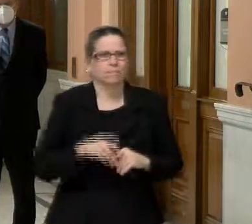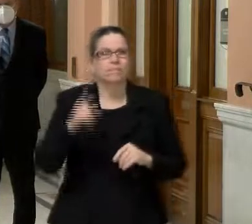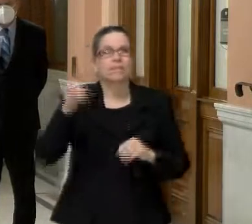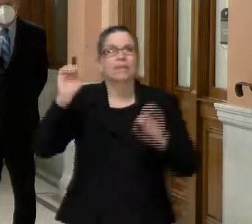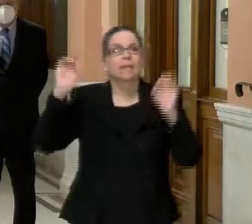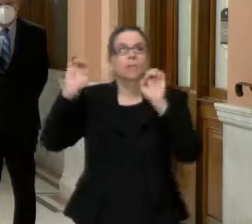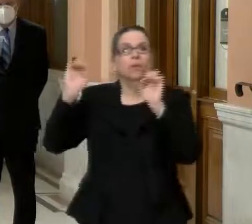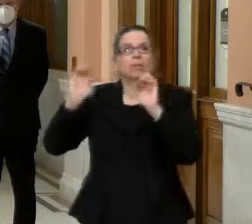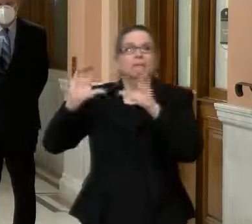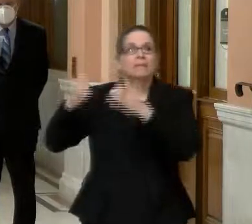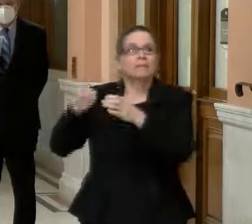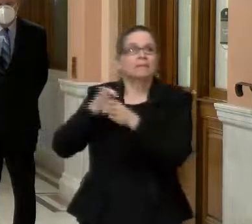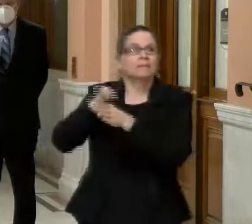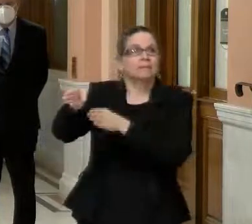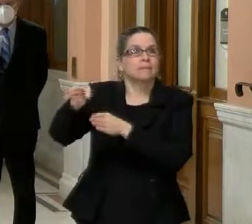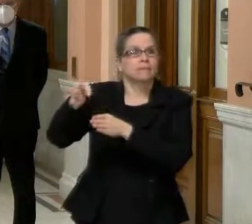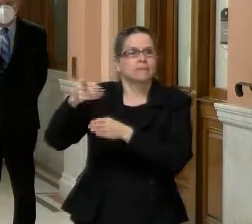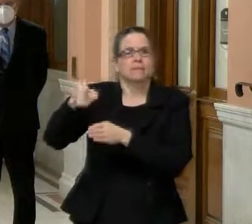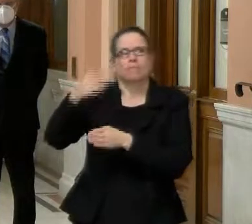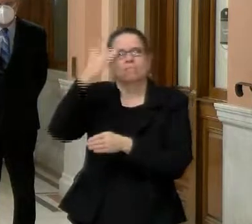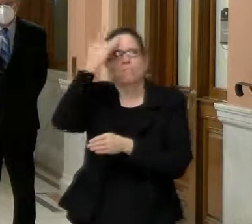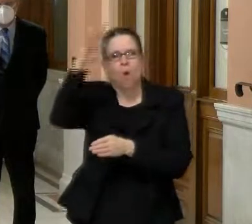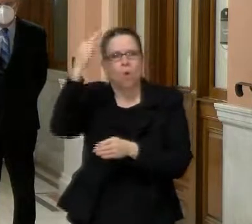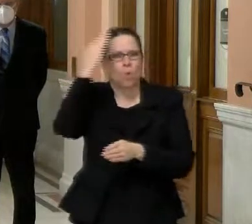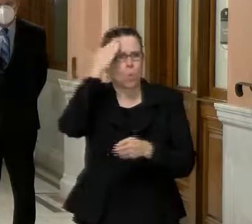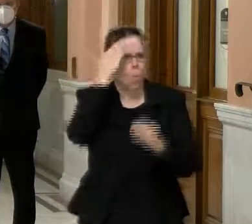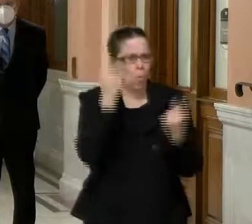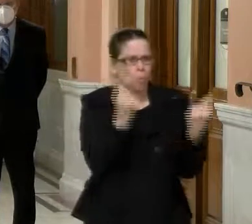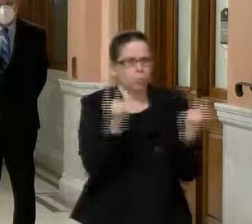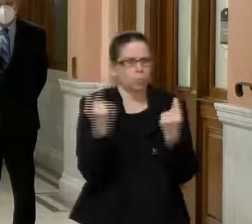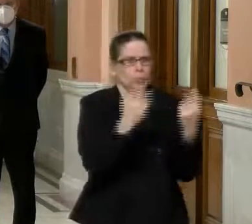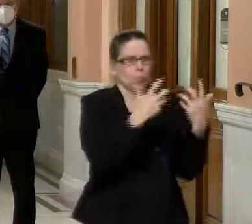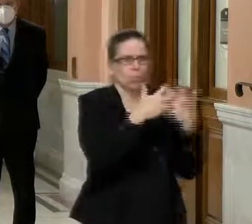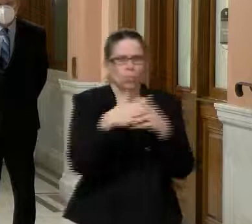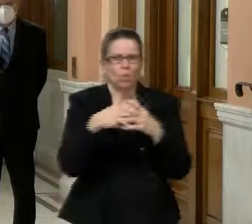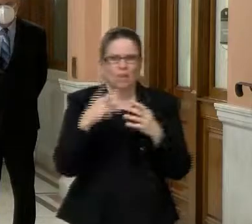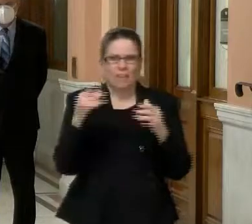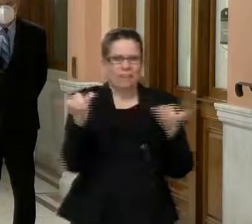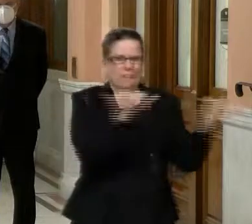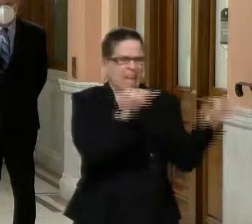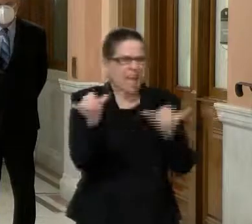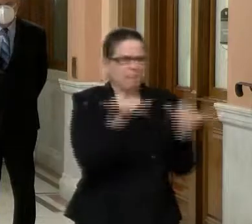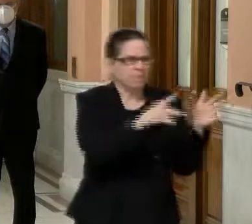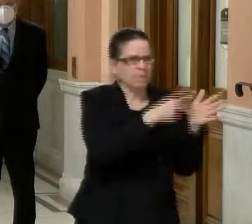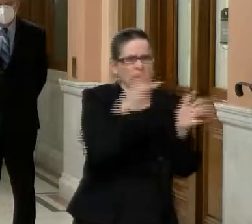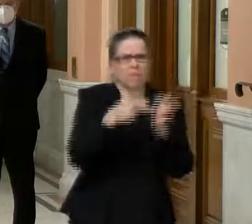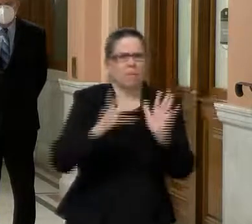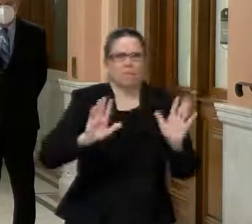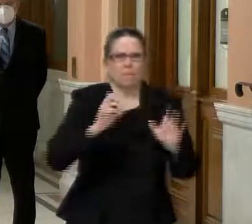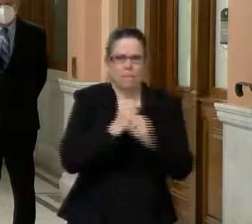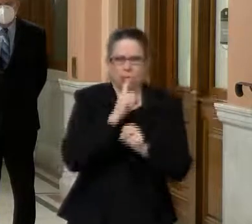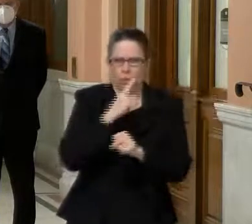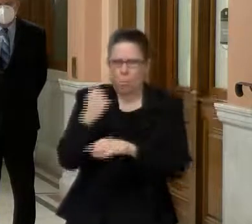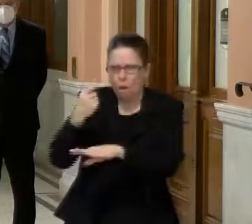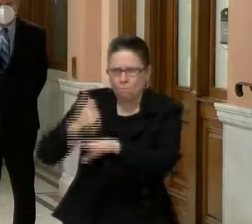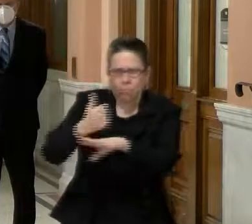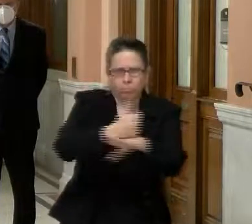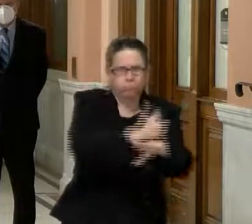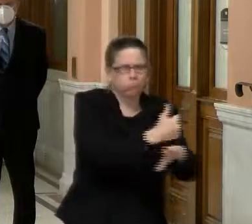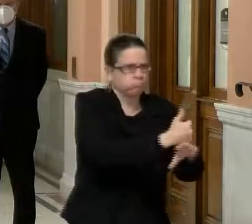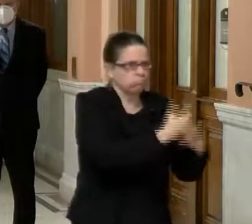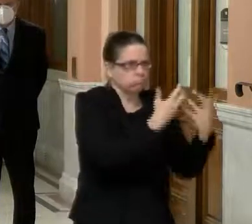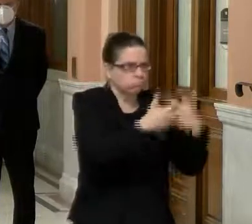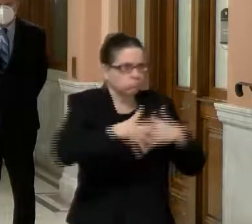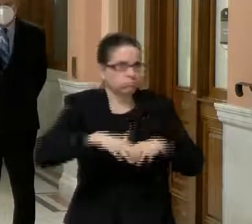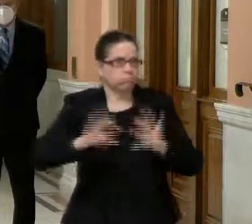we have in the city. And I think working with all of the experts at the various places that I mentioned, I think we can come up with a